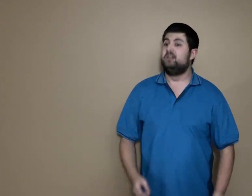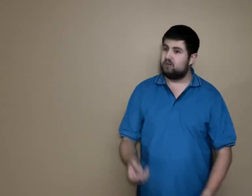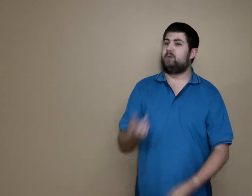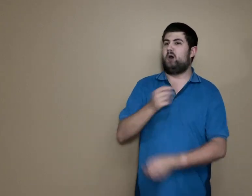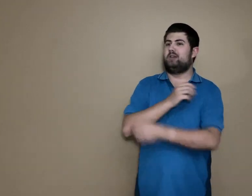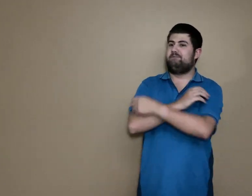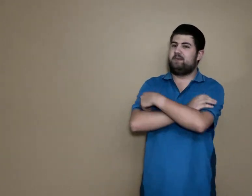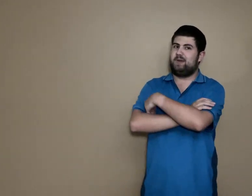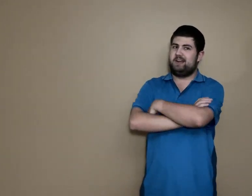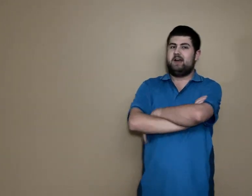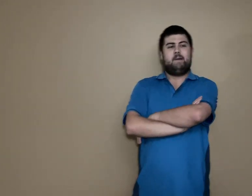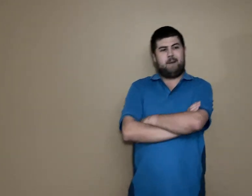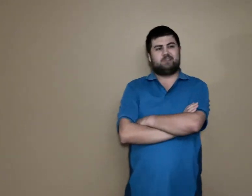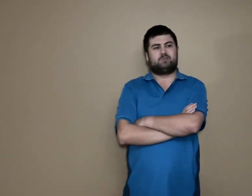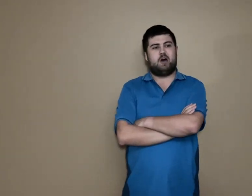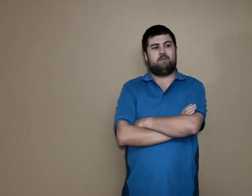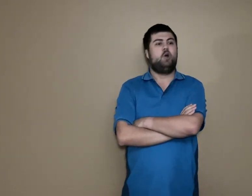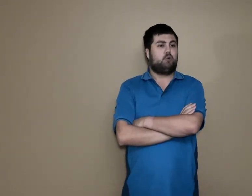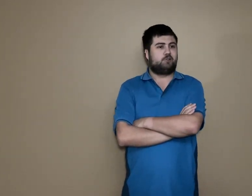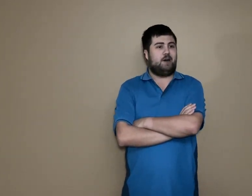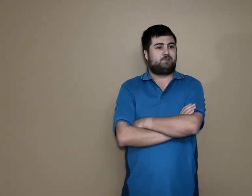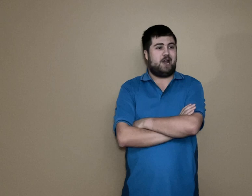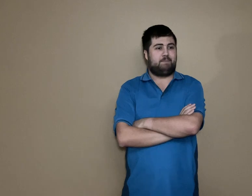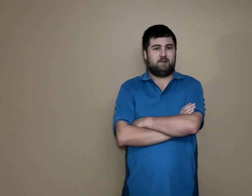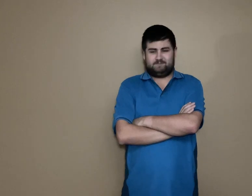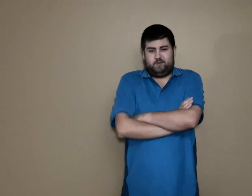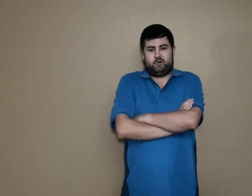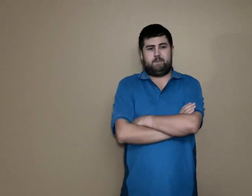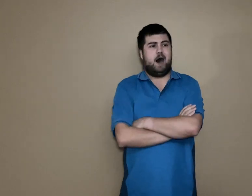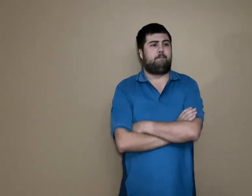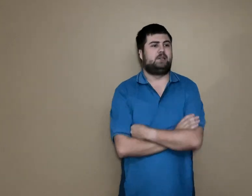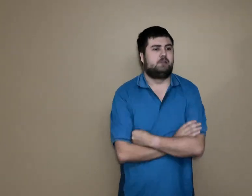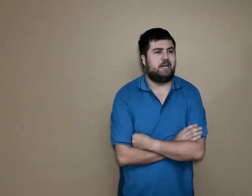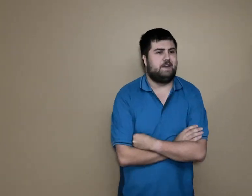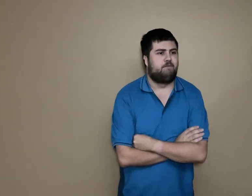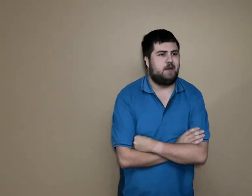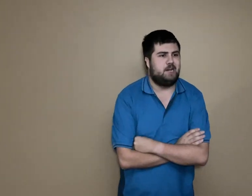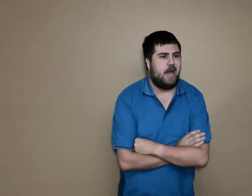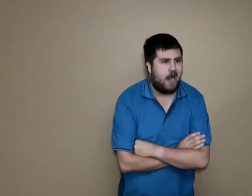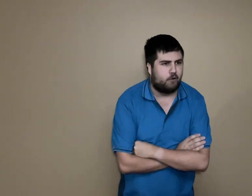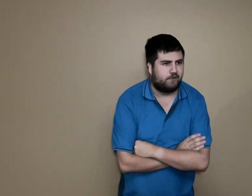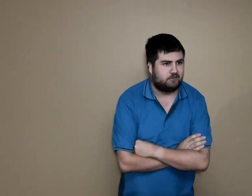Super Bowl MVP? Mazel tov! World Cup champ? Wunderbar! But leave me out of it!